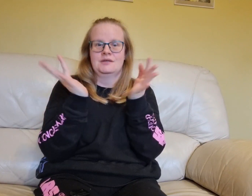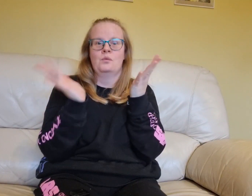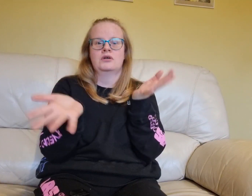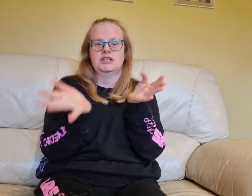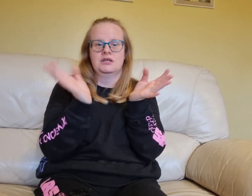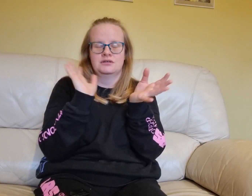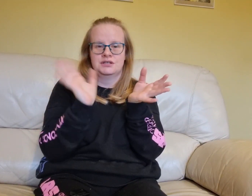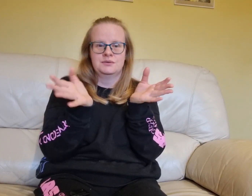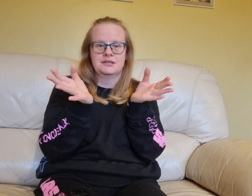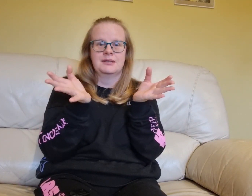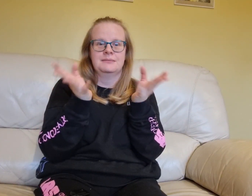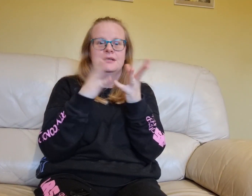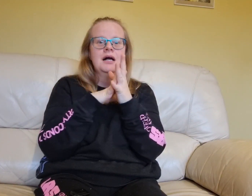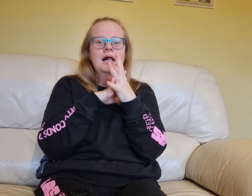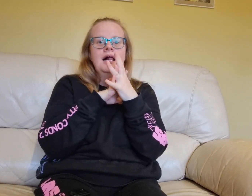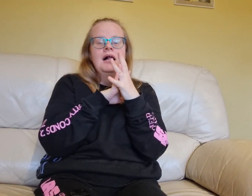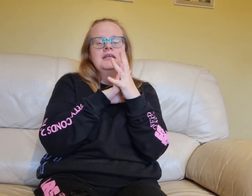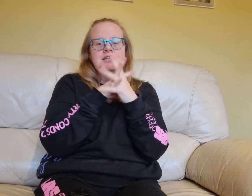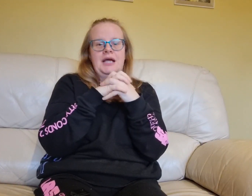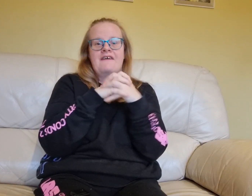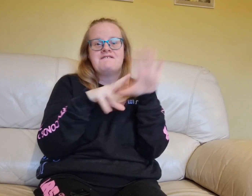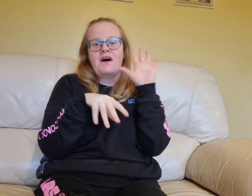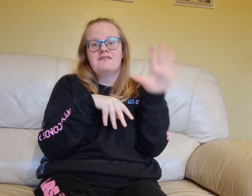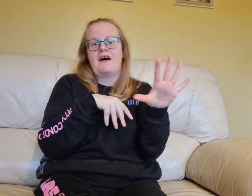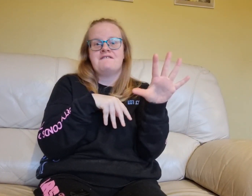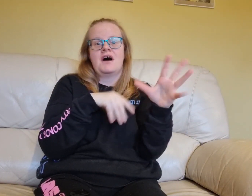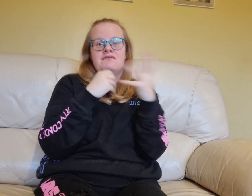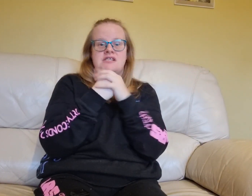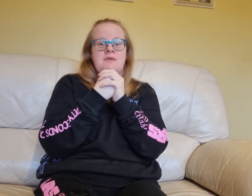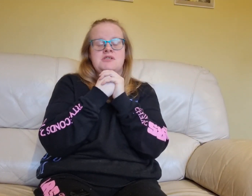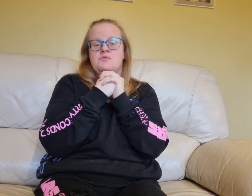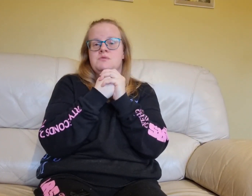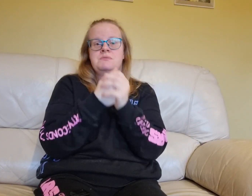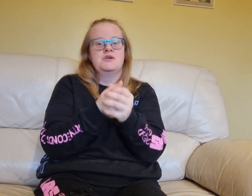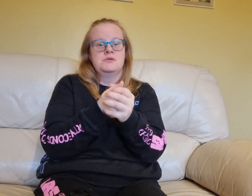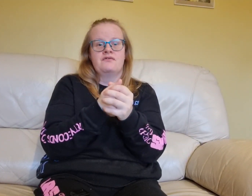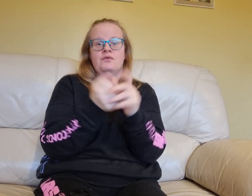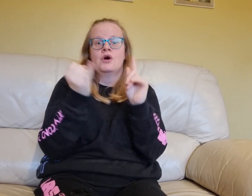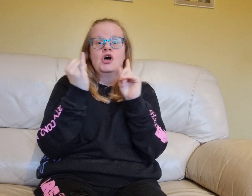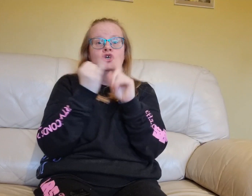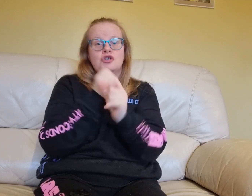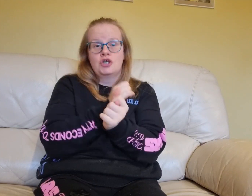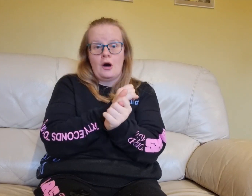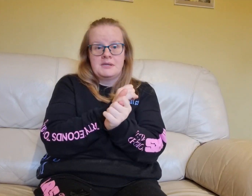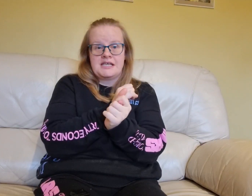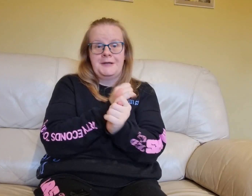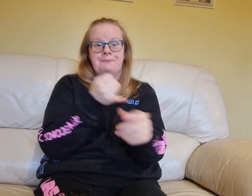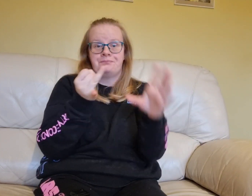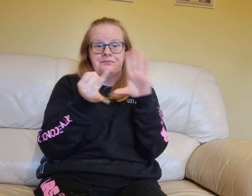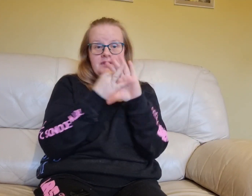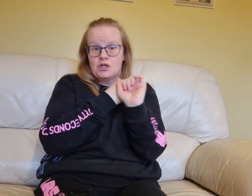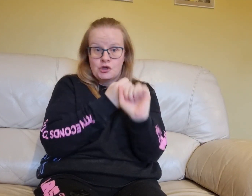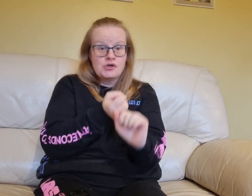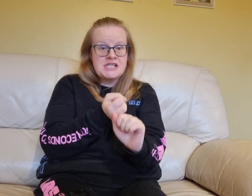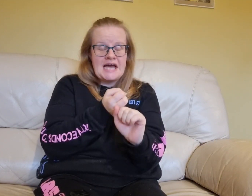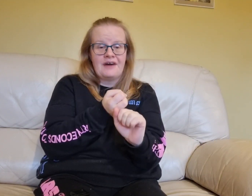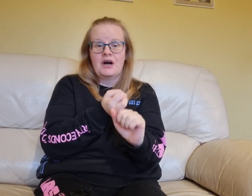than watching Doctor Who at the moment, so yeah, five out of five, this episode was beautiful, good comedy, good terror,